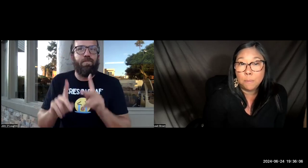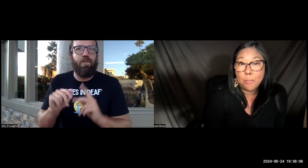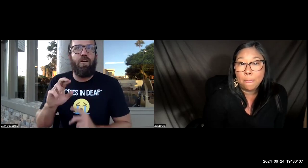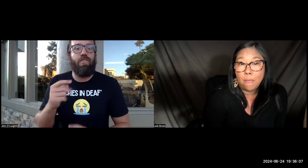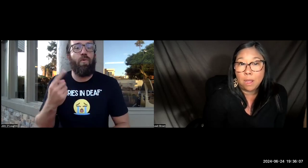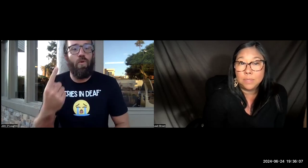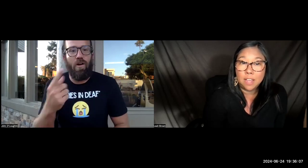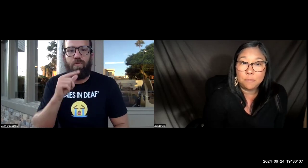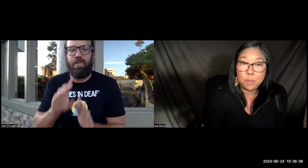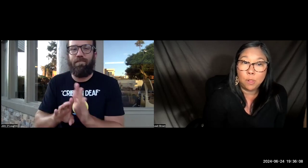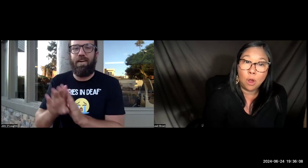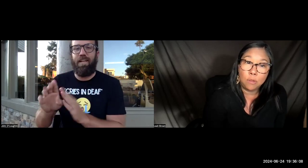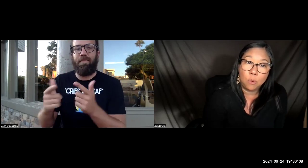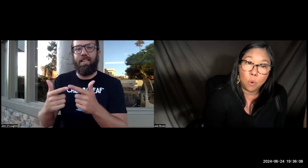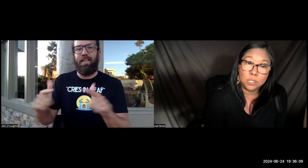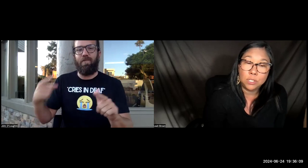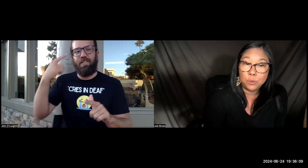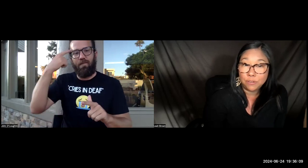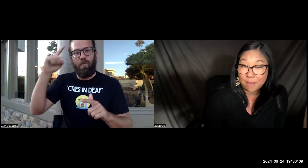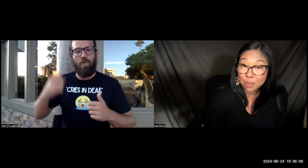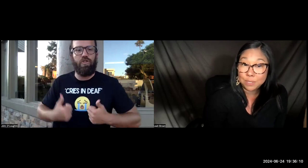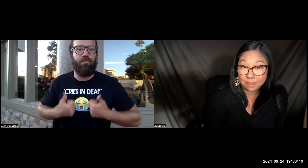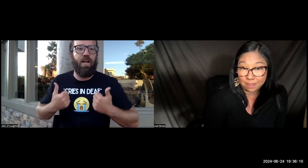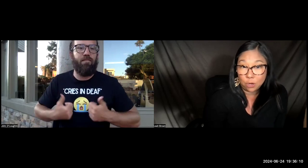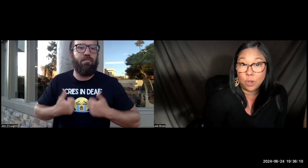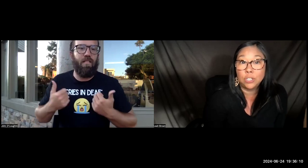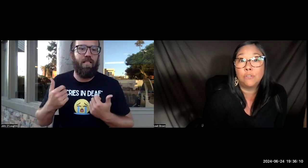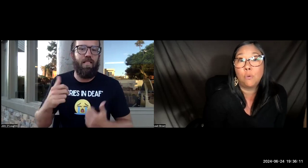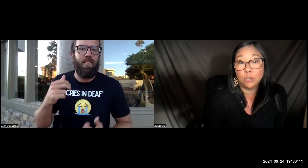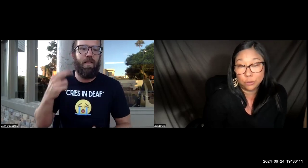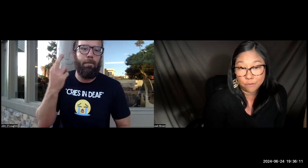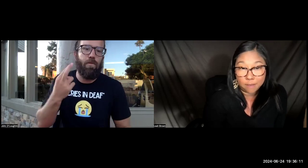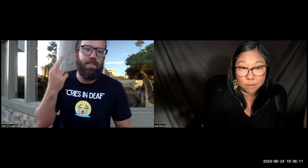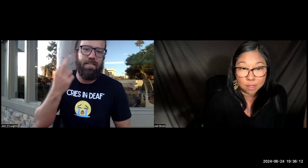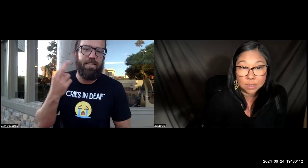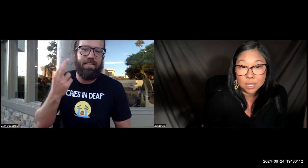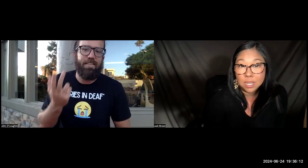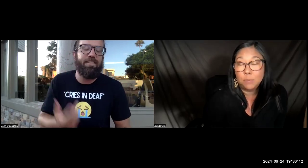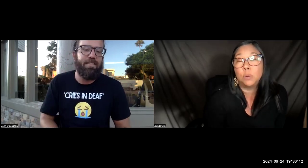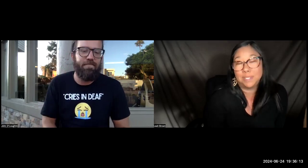deaf people are the ones who developed the language for survival purposes.